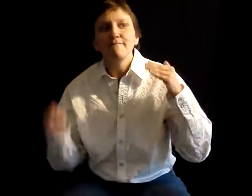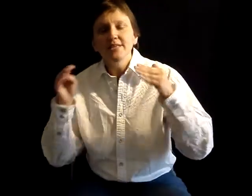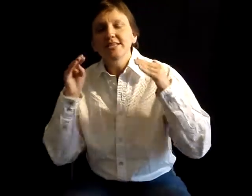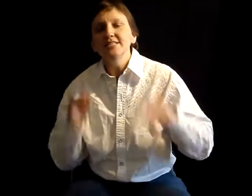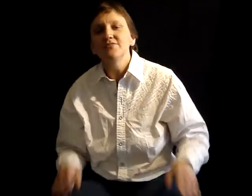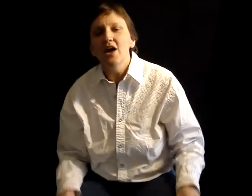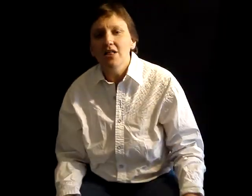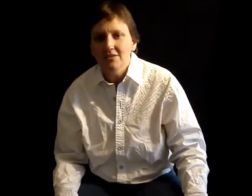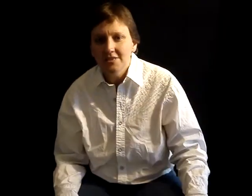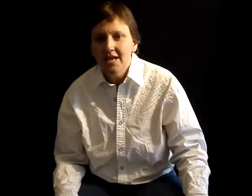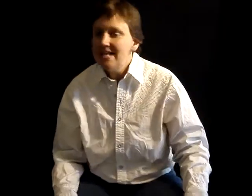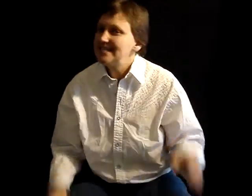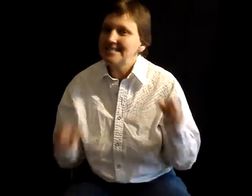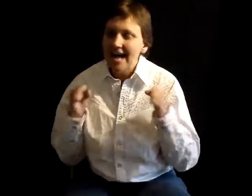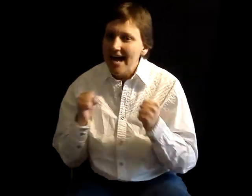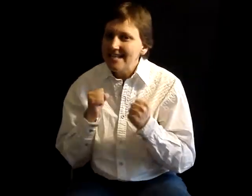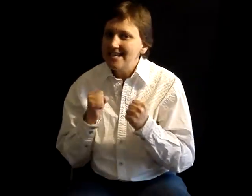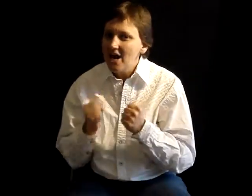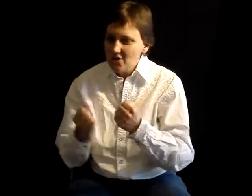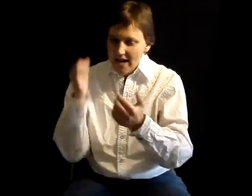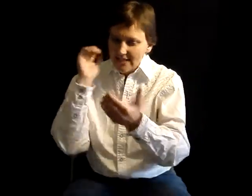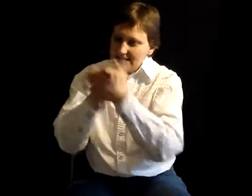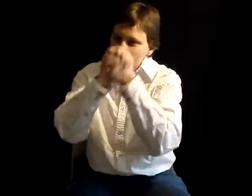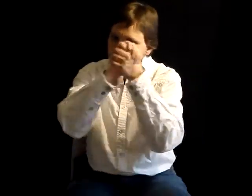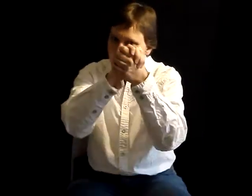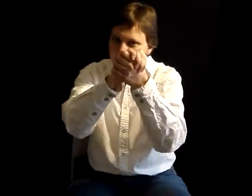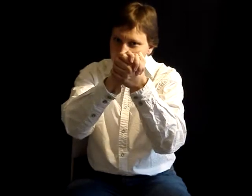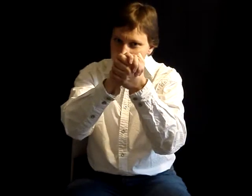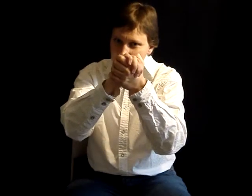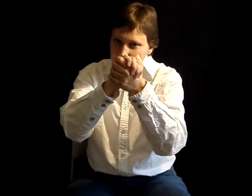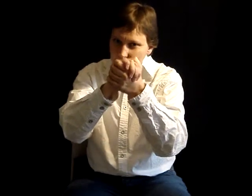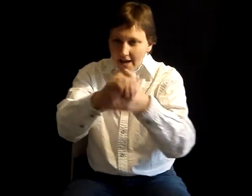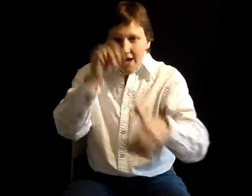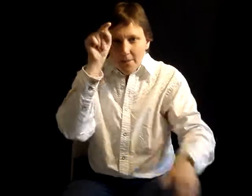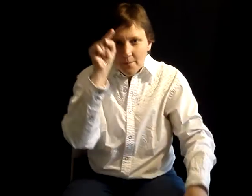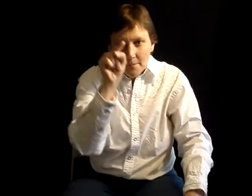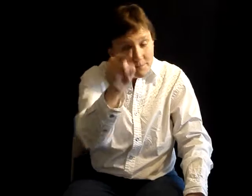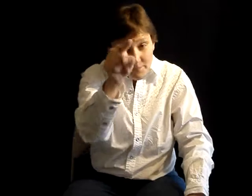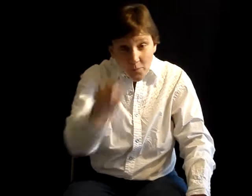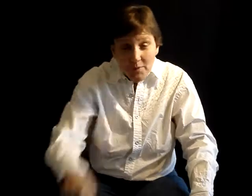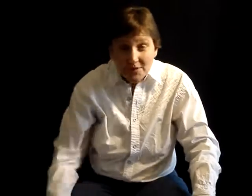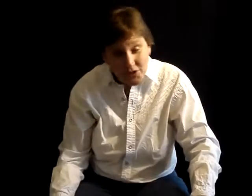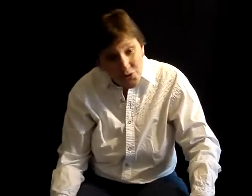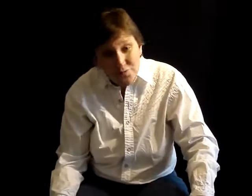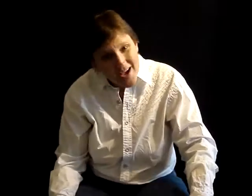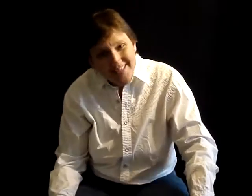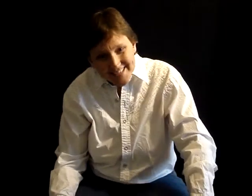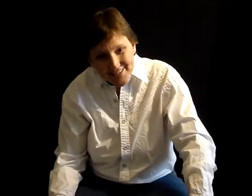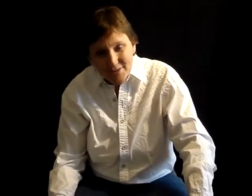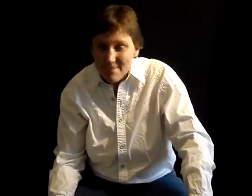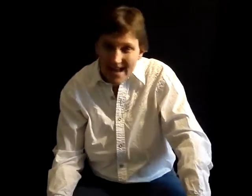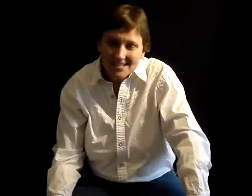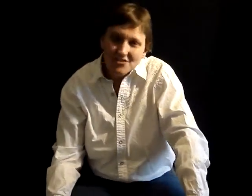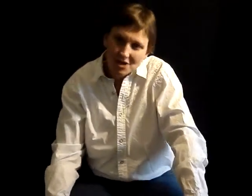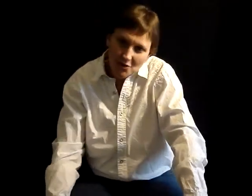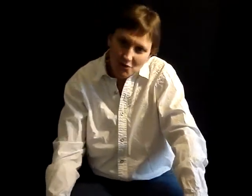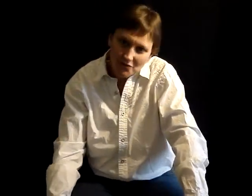millions of dollars signed contracts will be soon brought to you in massive shareholder